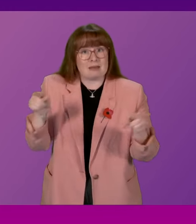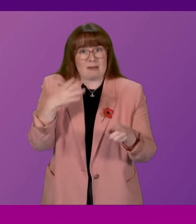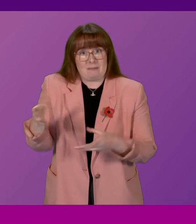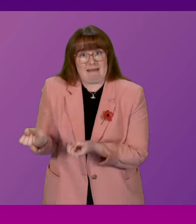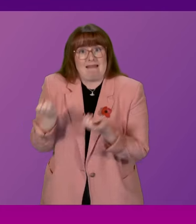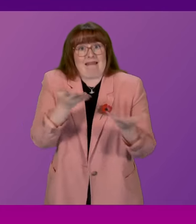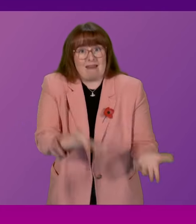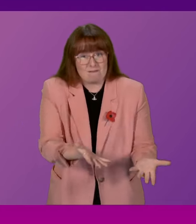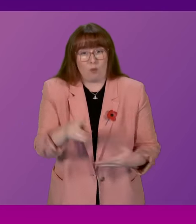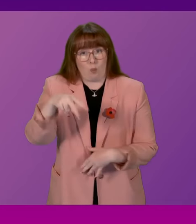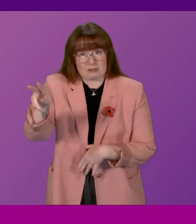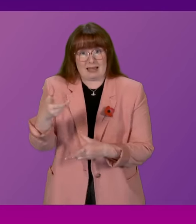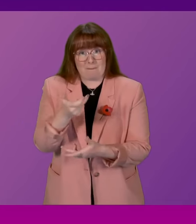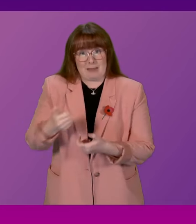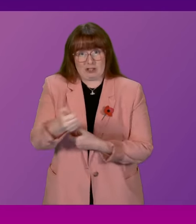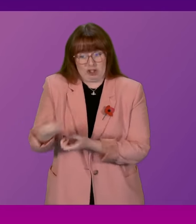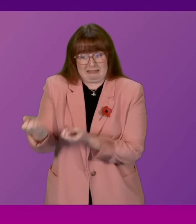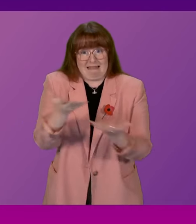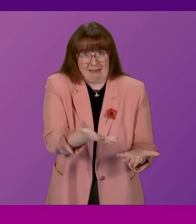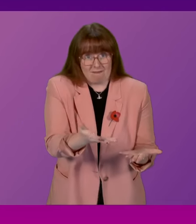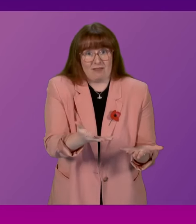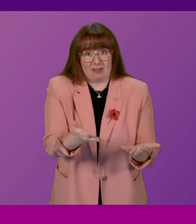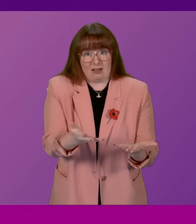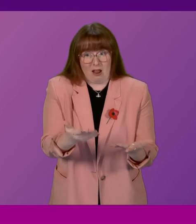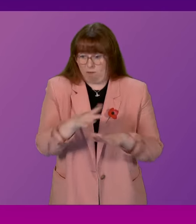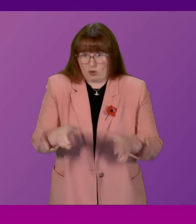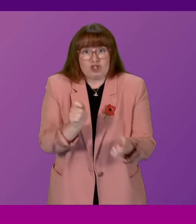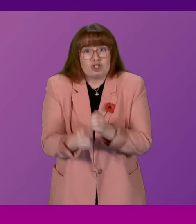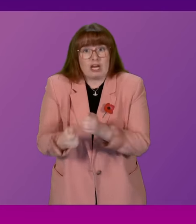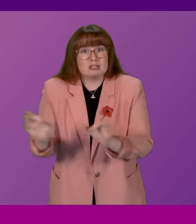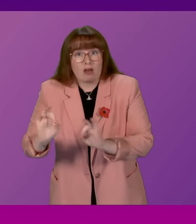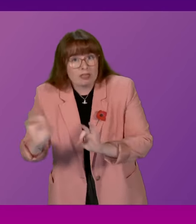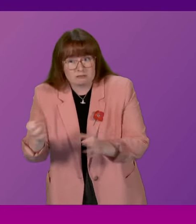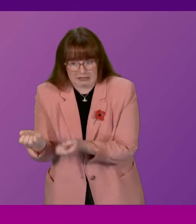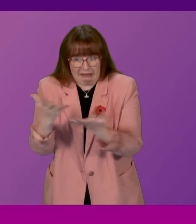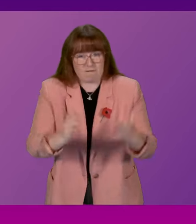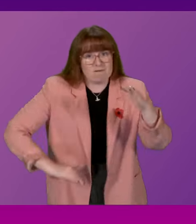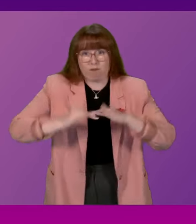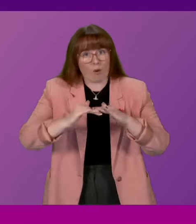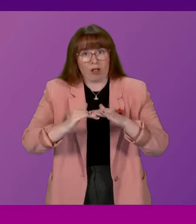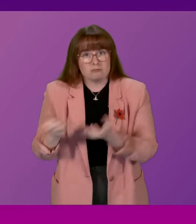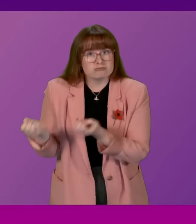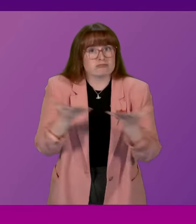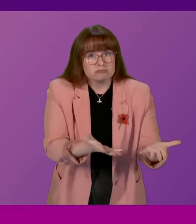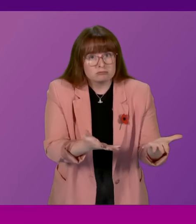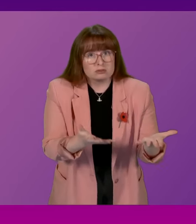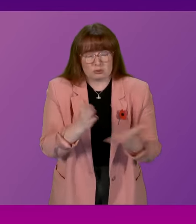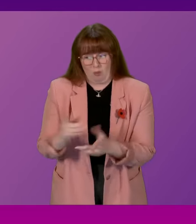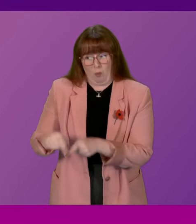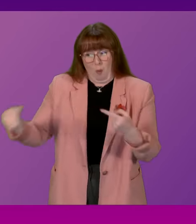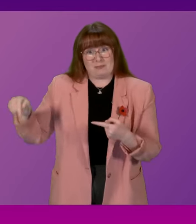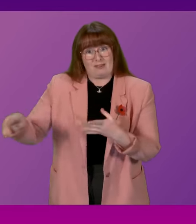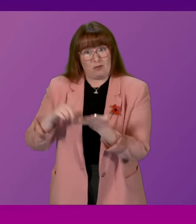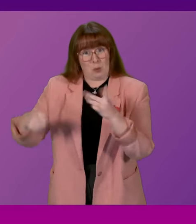the WhatsApp messages that I have, unredacted to the inquiry. In very stark contrast to the UK government,